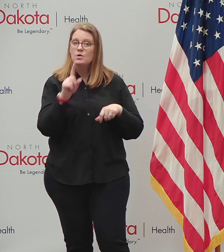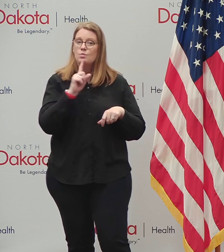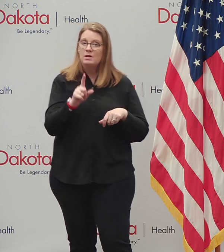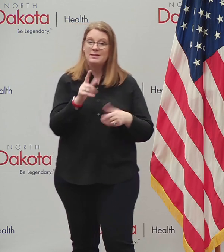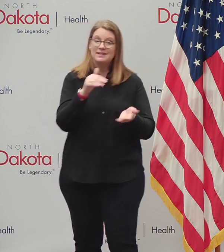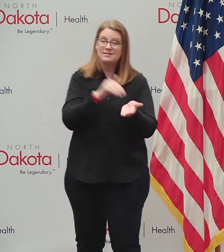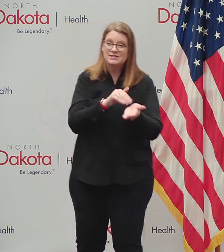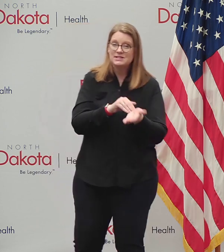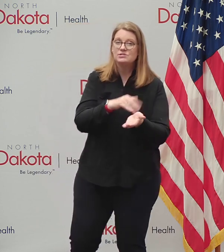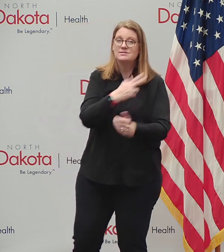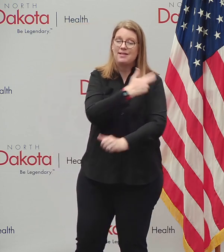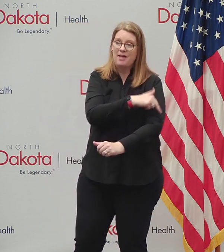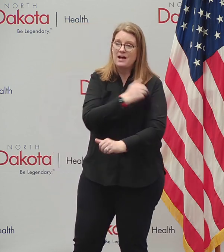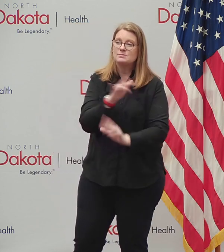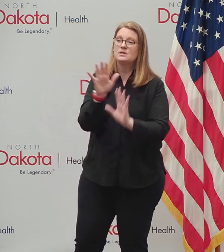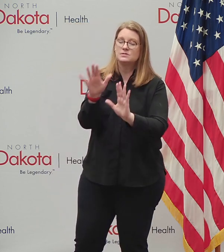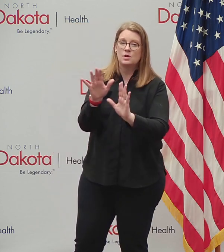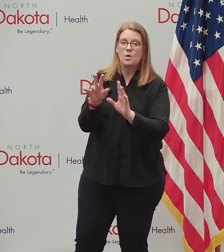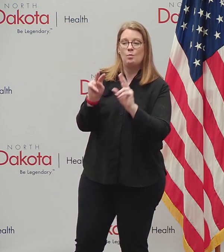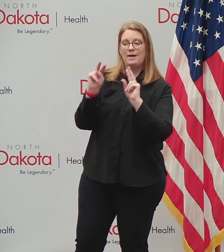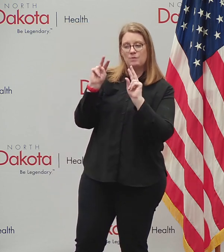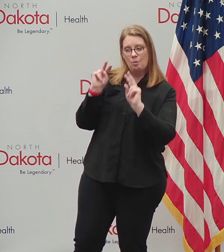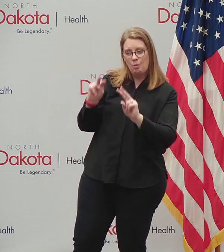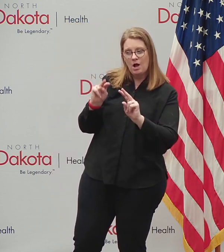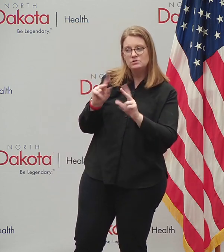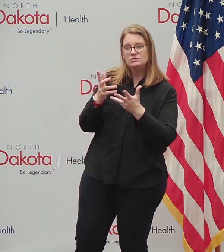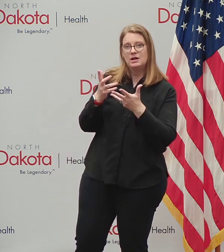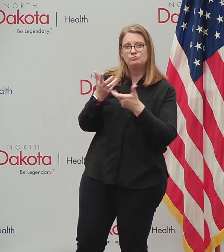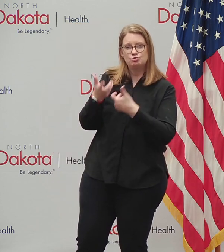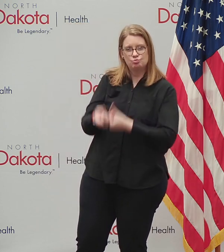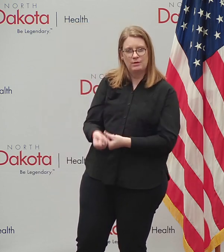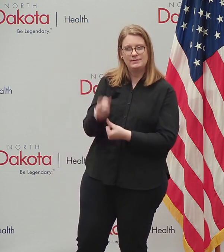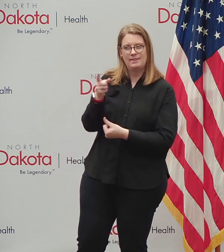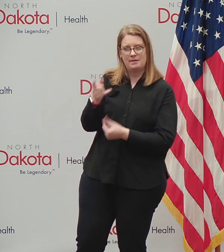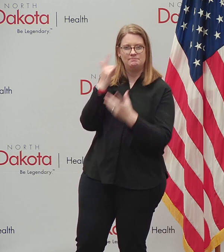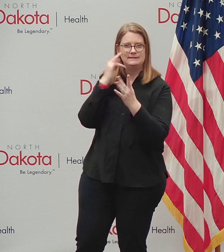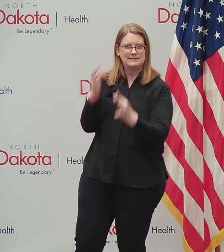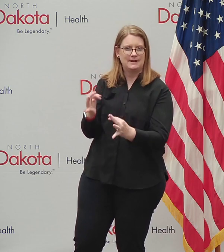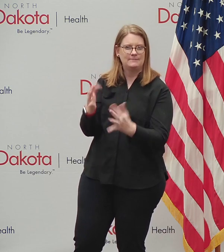the physicians who do the admitting and discharging to make those decisions.